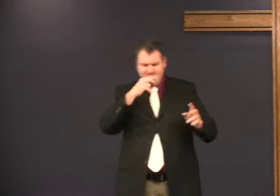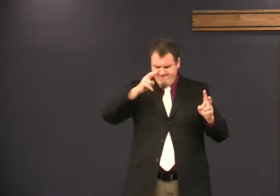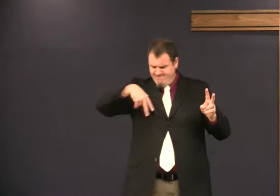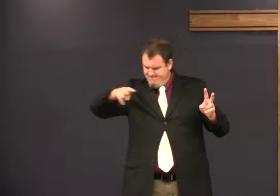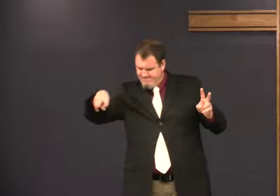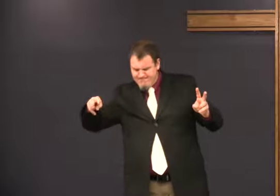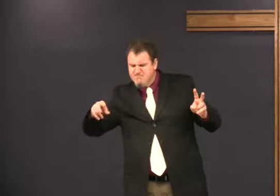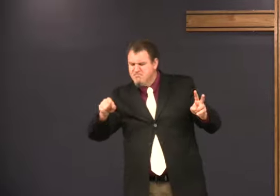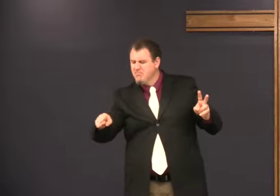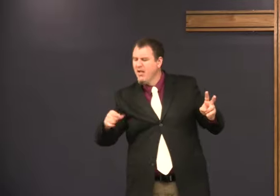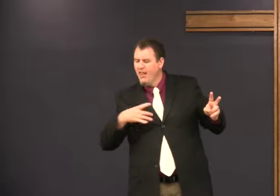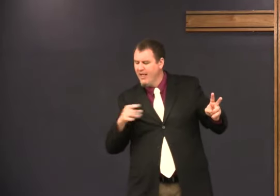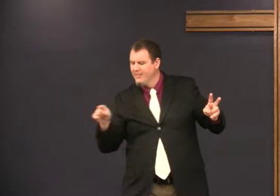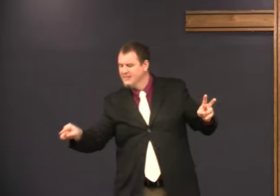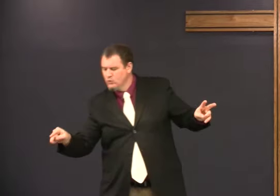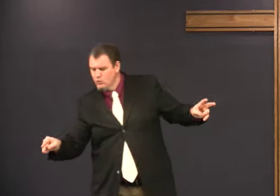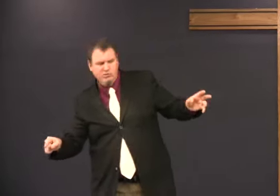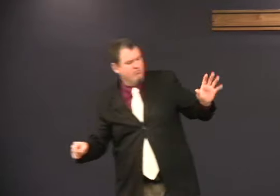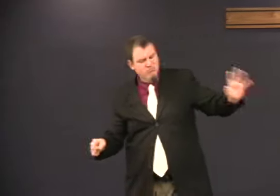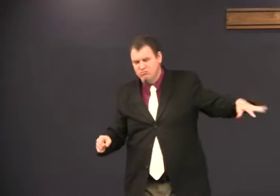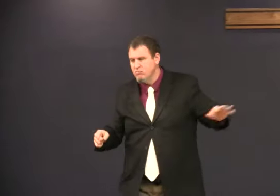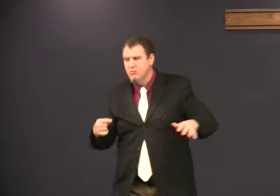and the next day you say I like this one